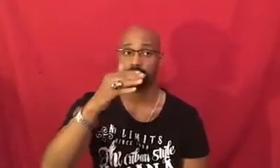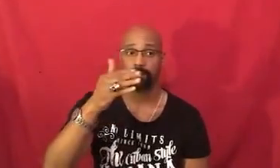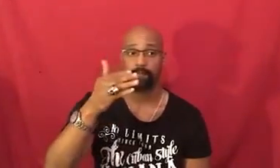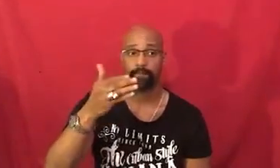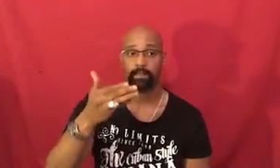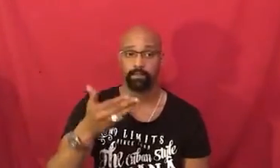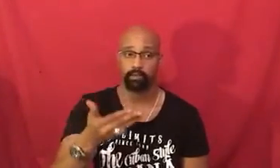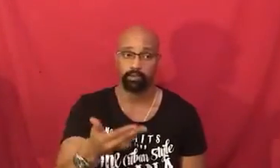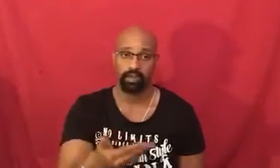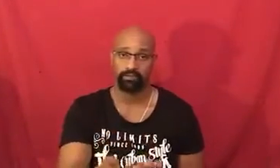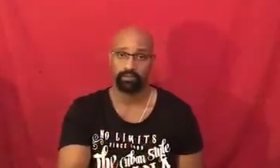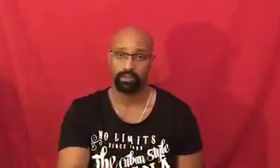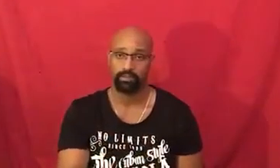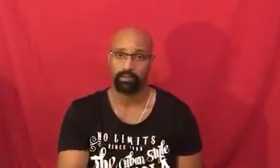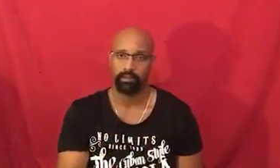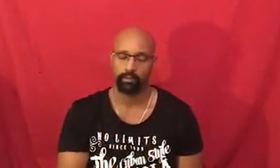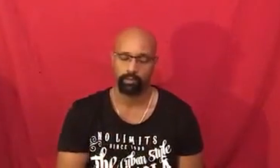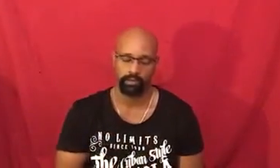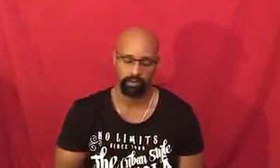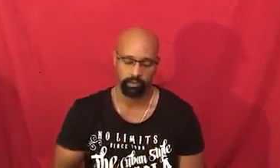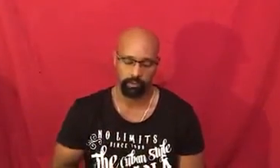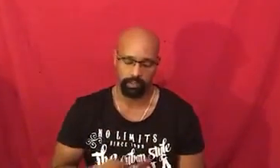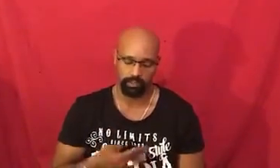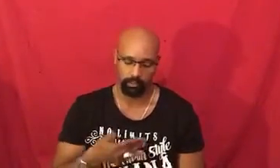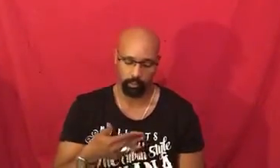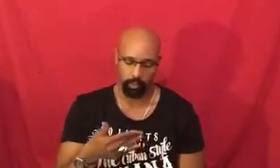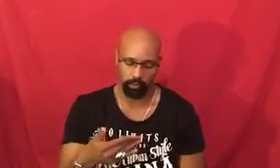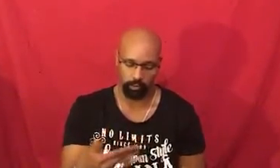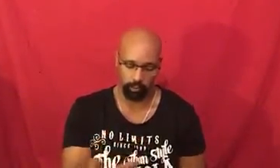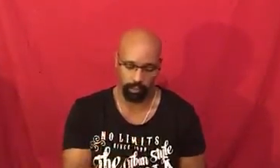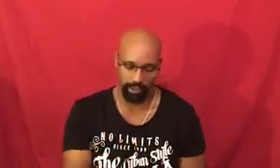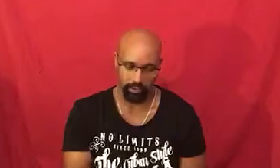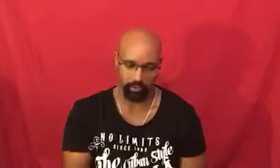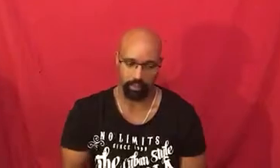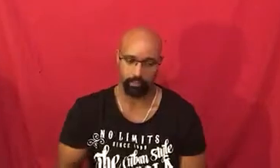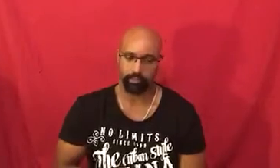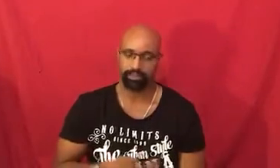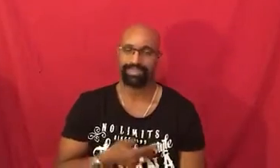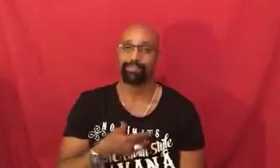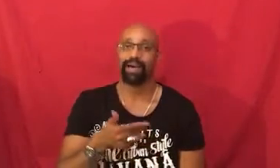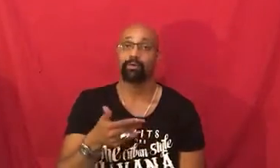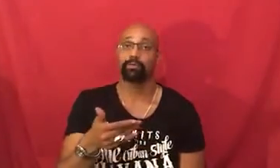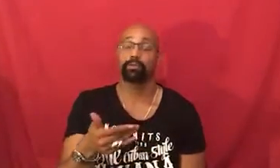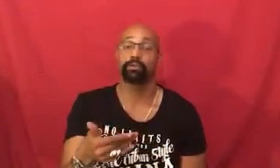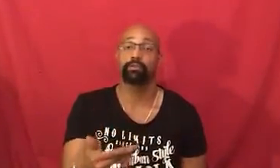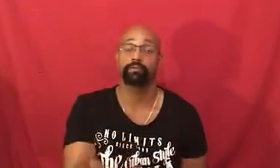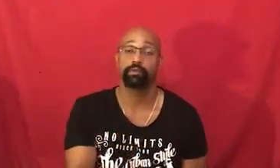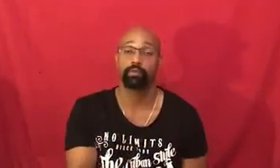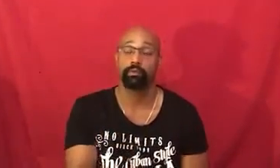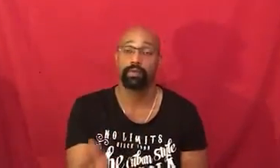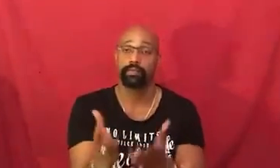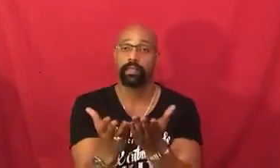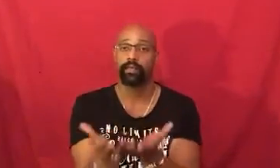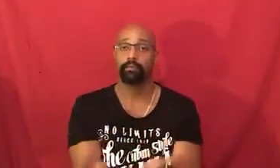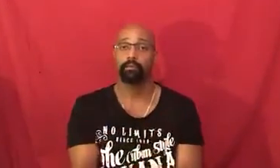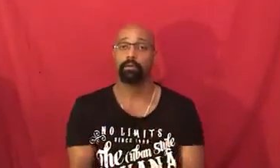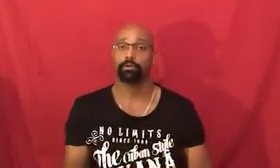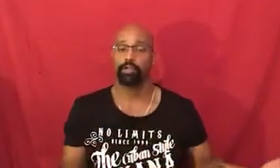as you will dive deep and you will see your mind at work and you will actually be able to step out of your individual mind and merge